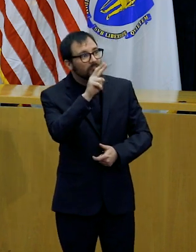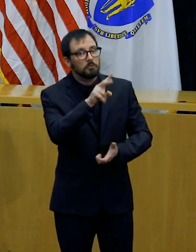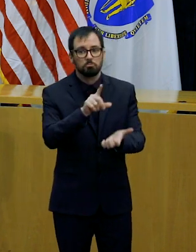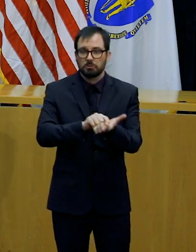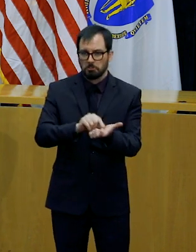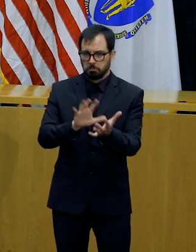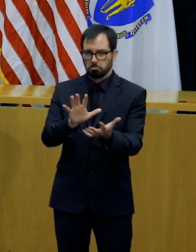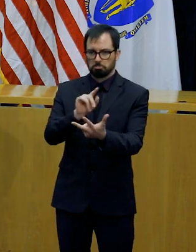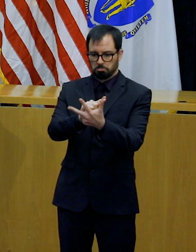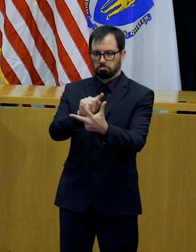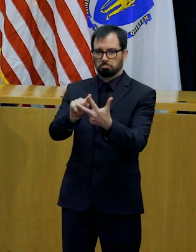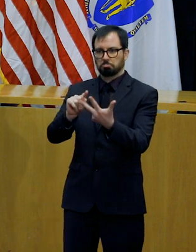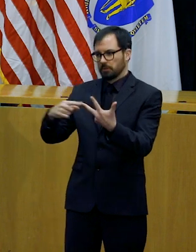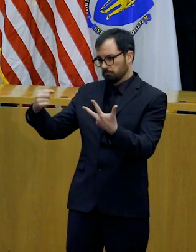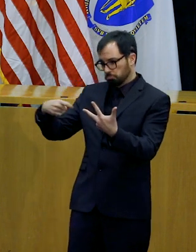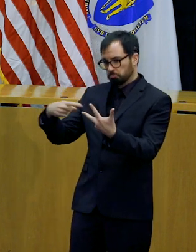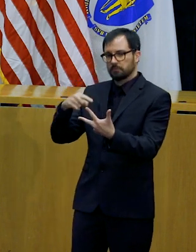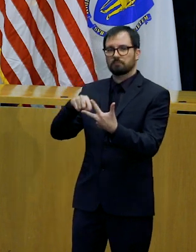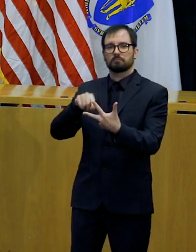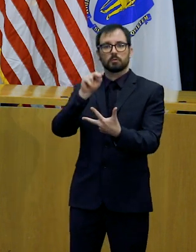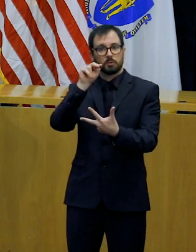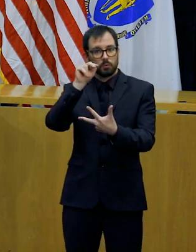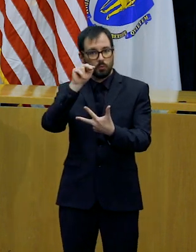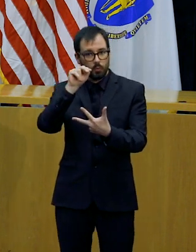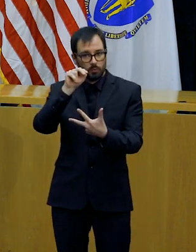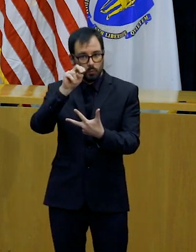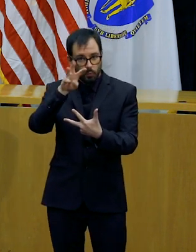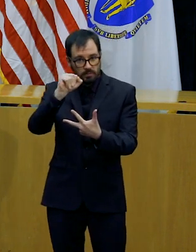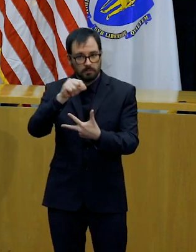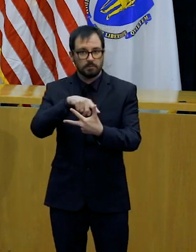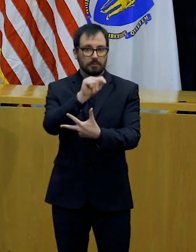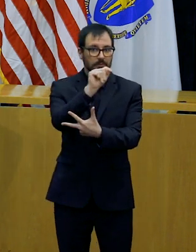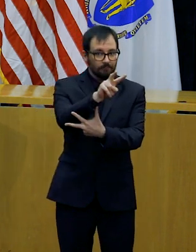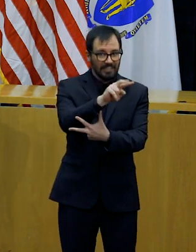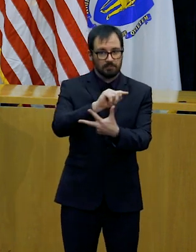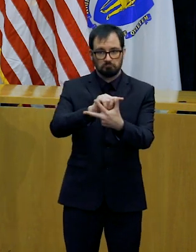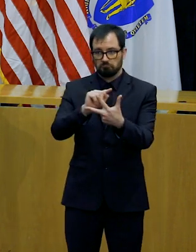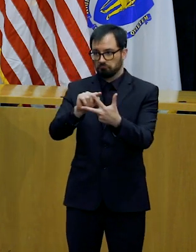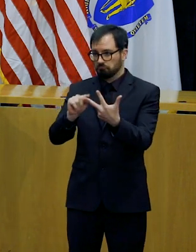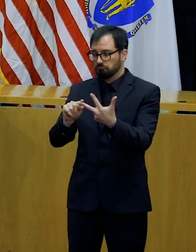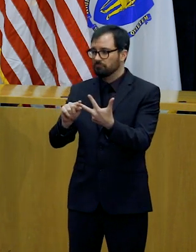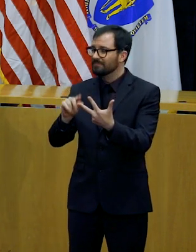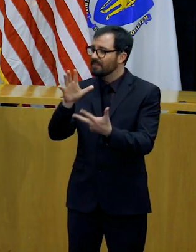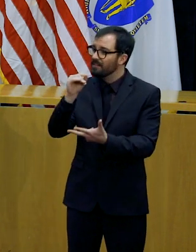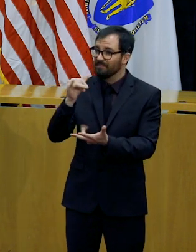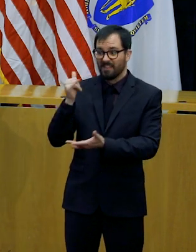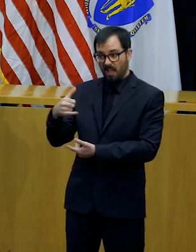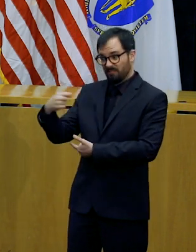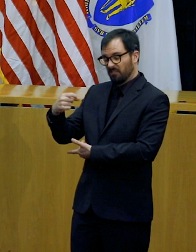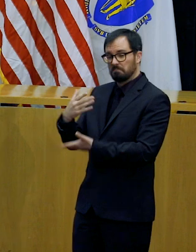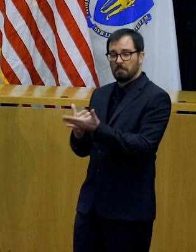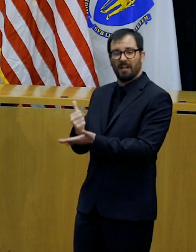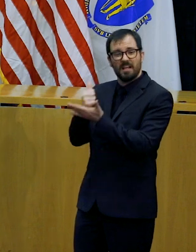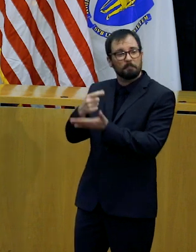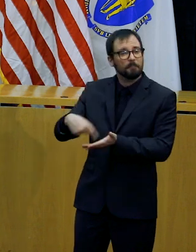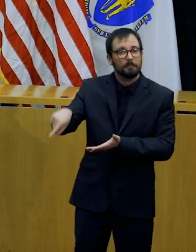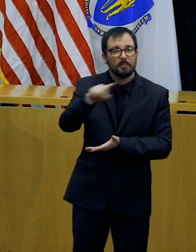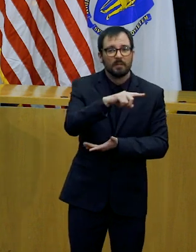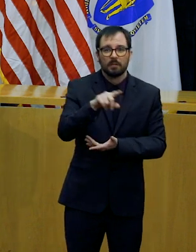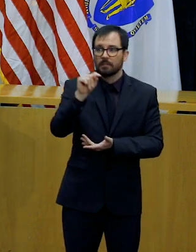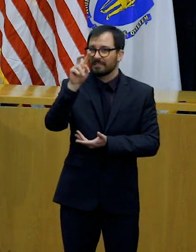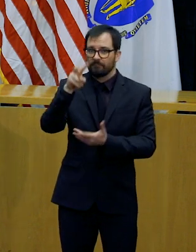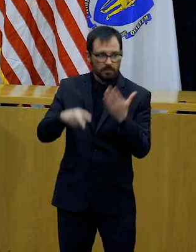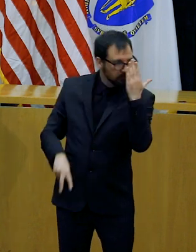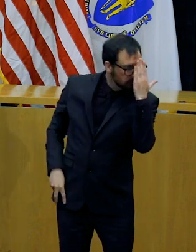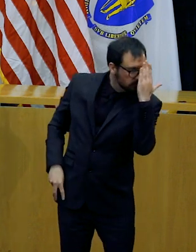staying glued to your television all day to hear the latest headlines. I want to thank our team at the Executive Office of Technology Services and Security for